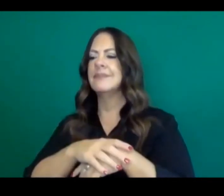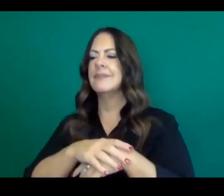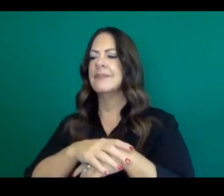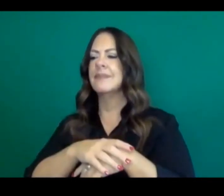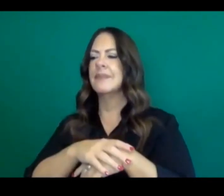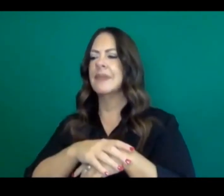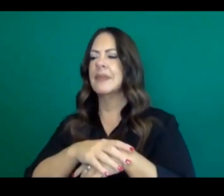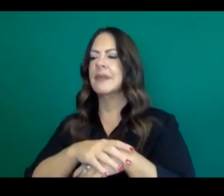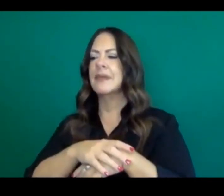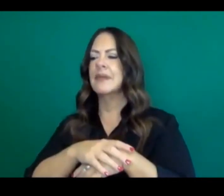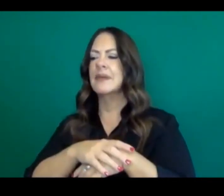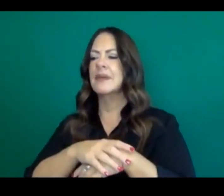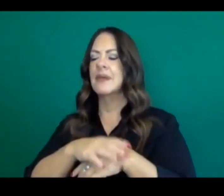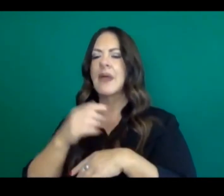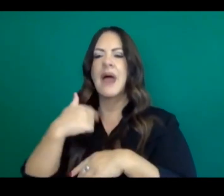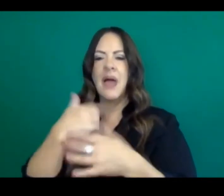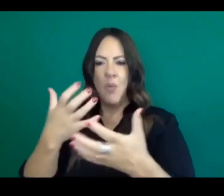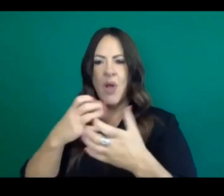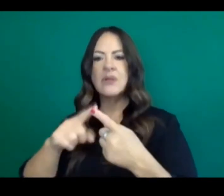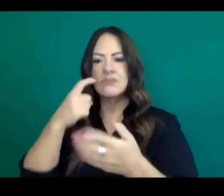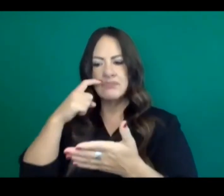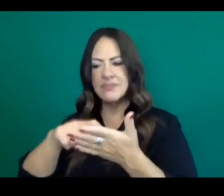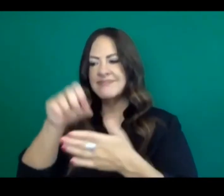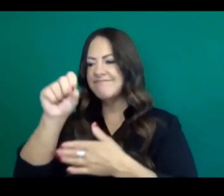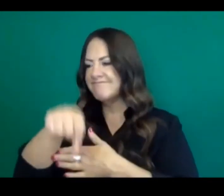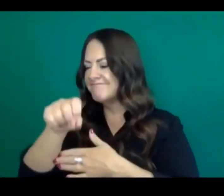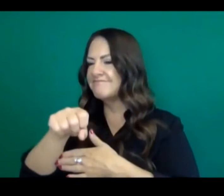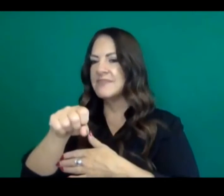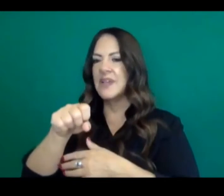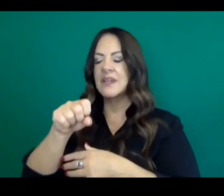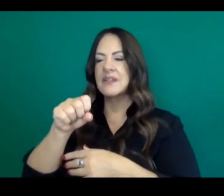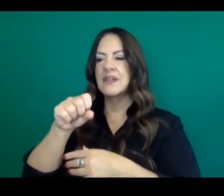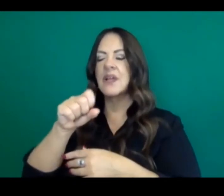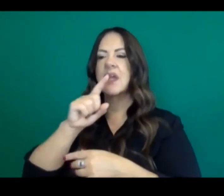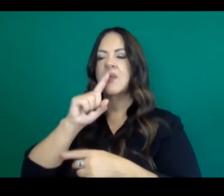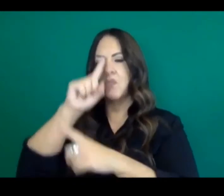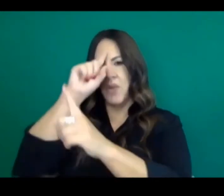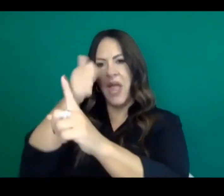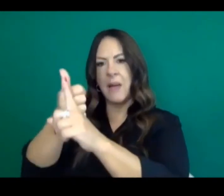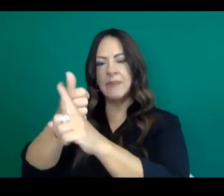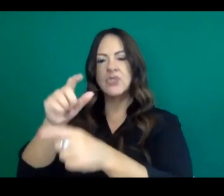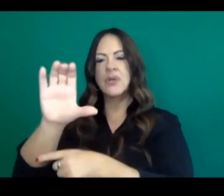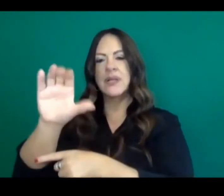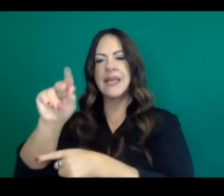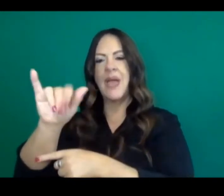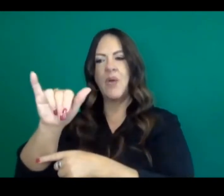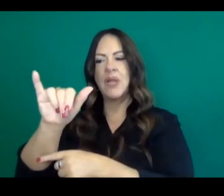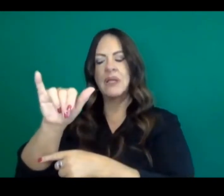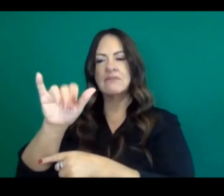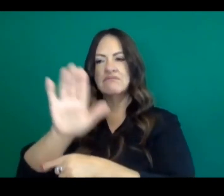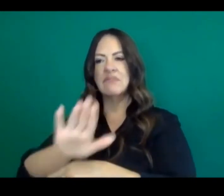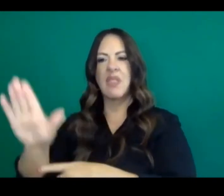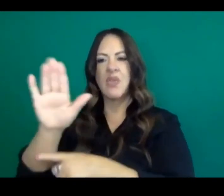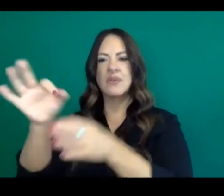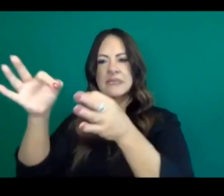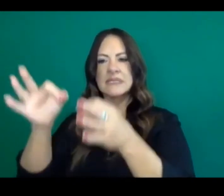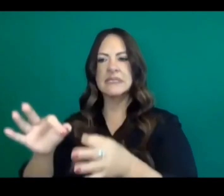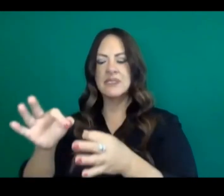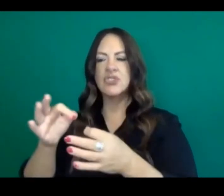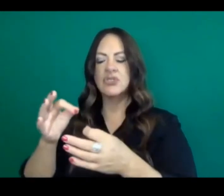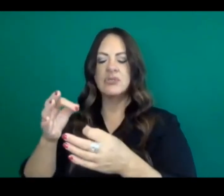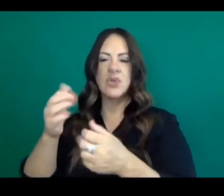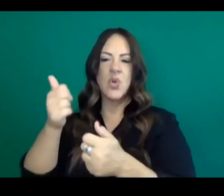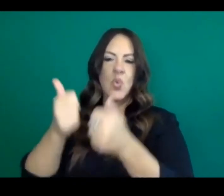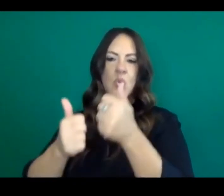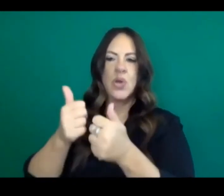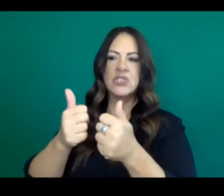want to acknowledge that local conditions drive decisions, um, around these specific closures and maybe there's